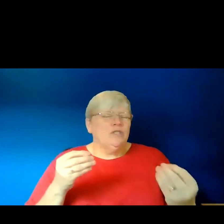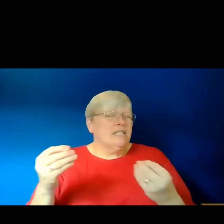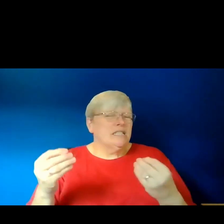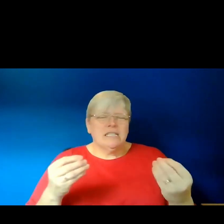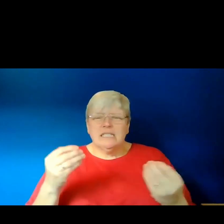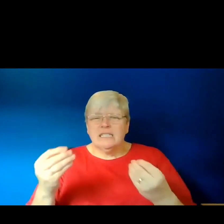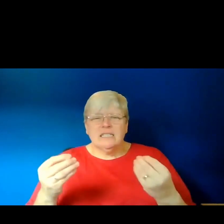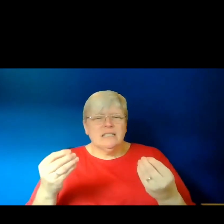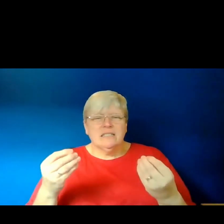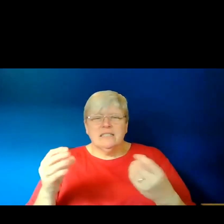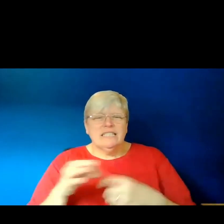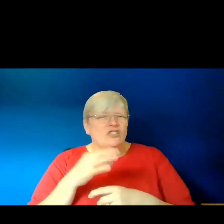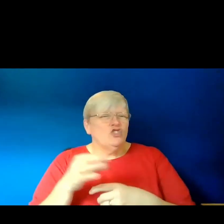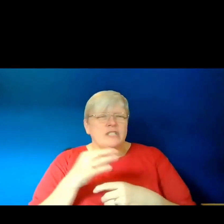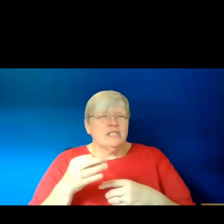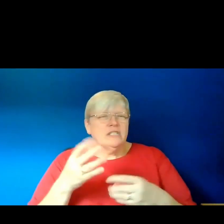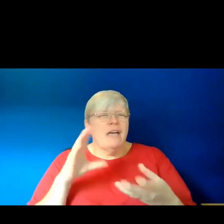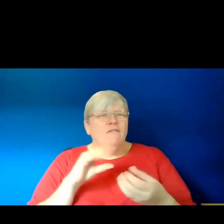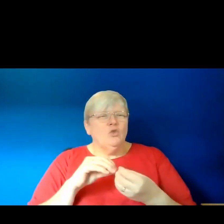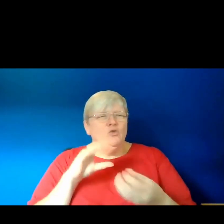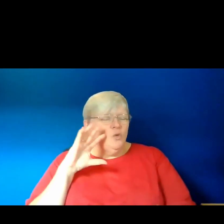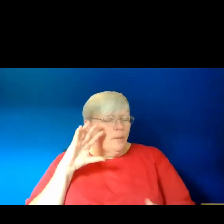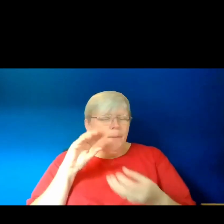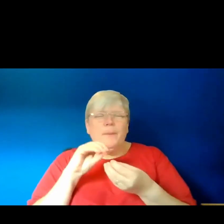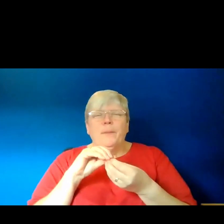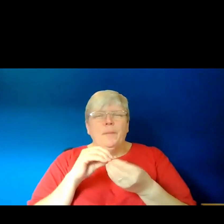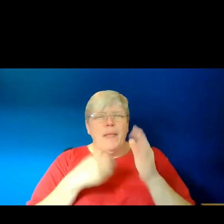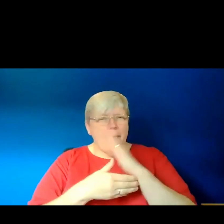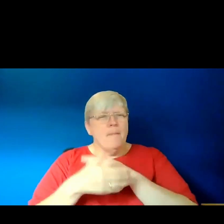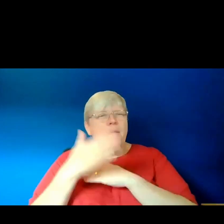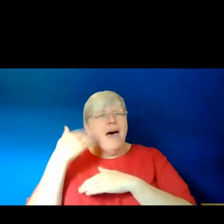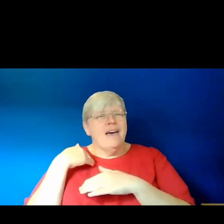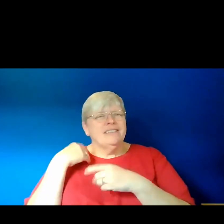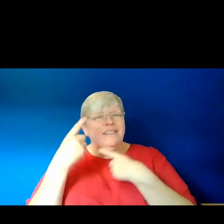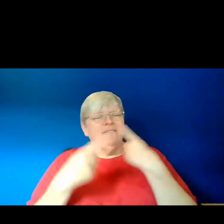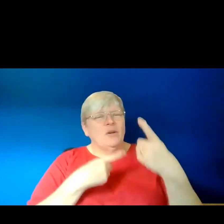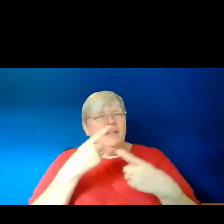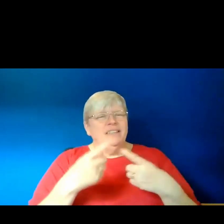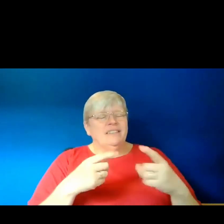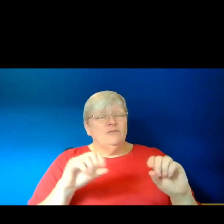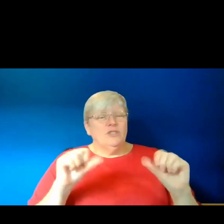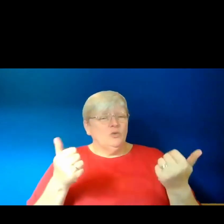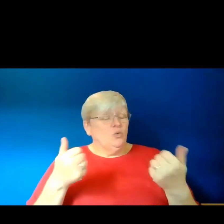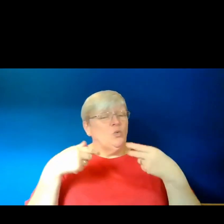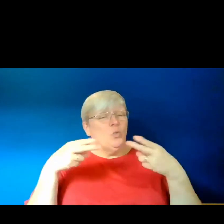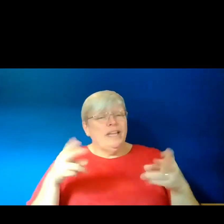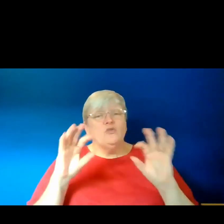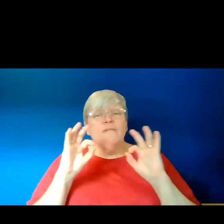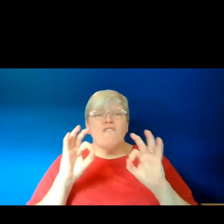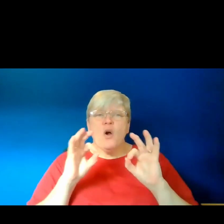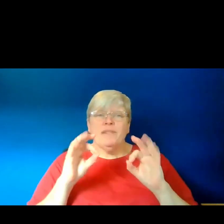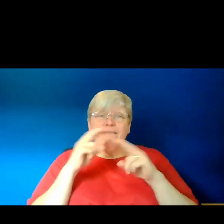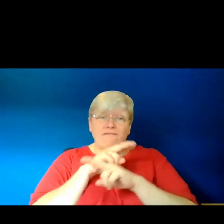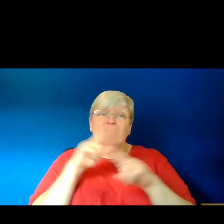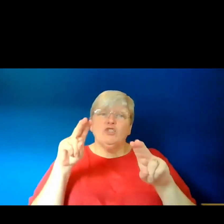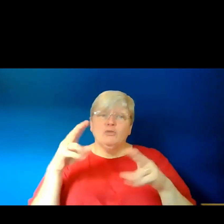that I've used to piece together the past. And this can be a really good way to formally and visually